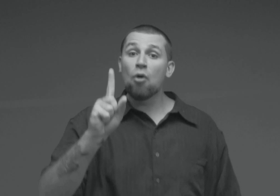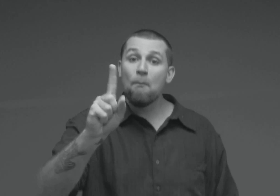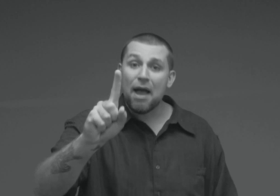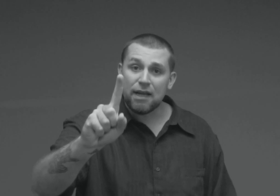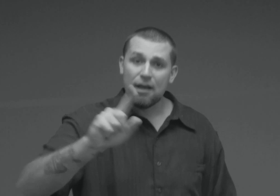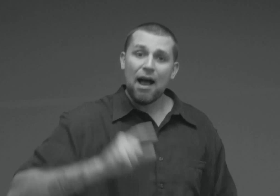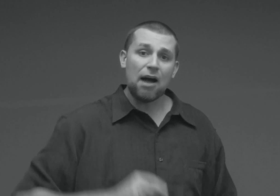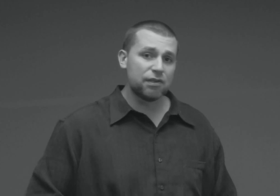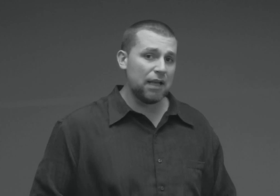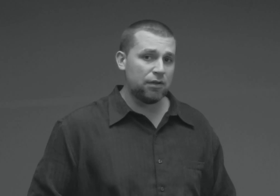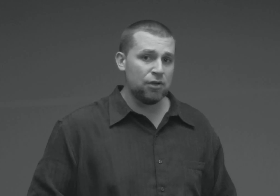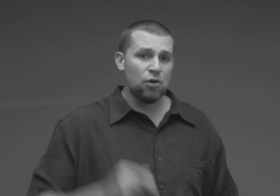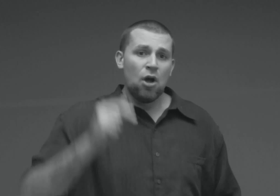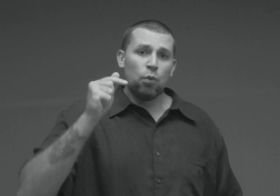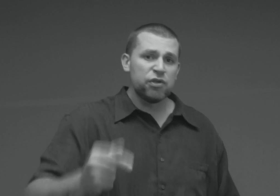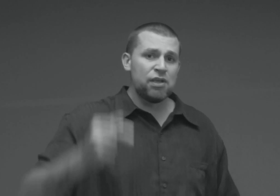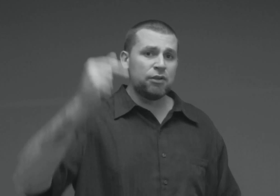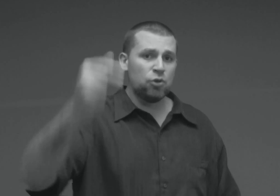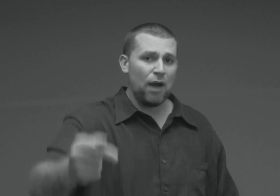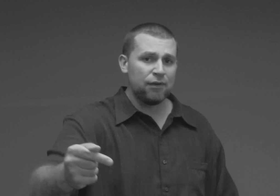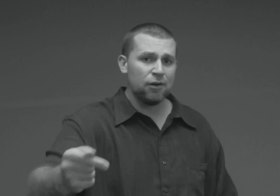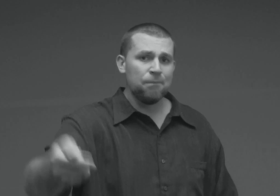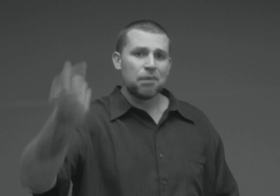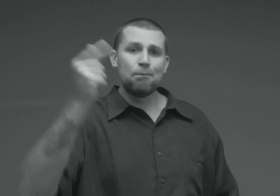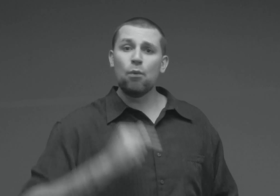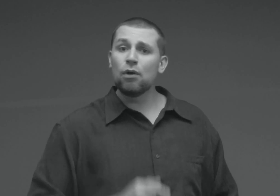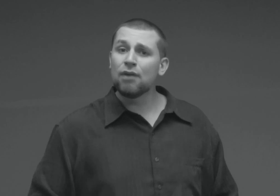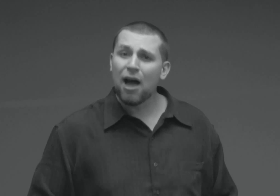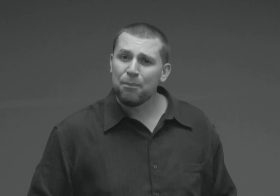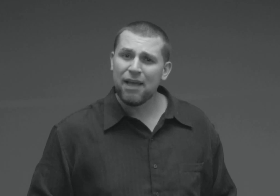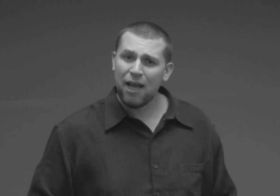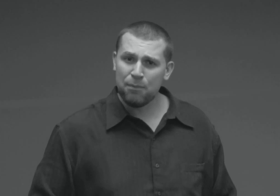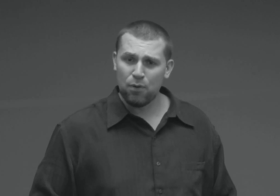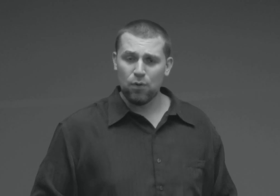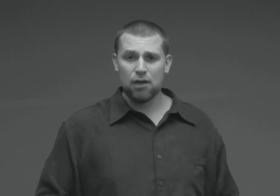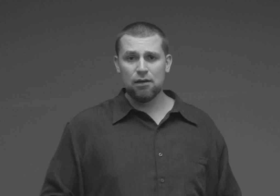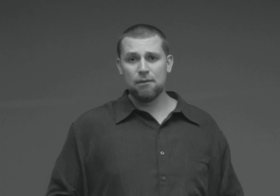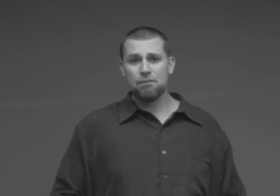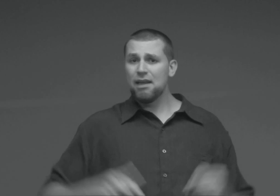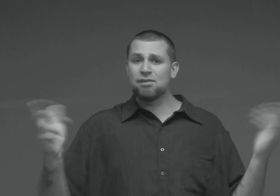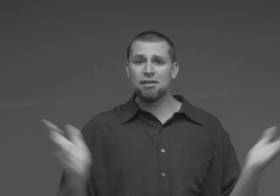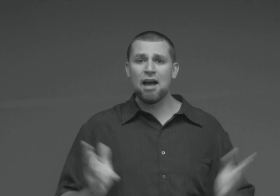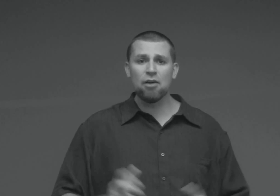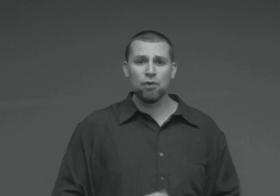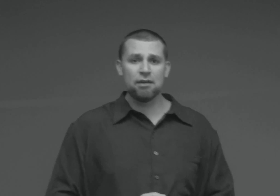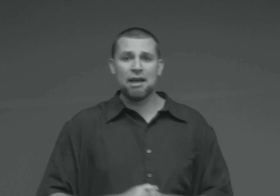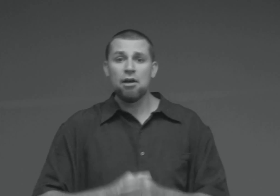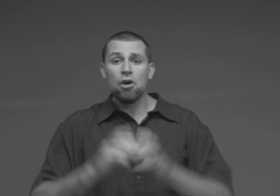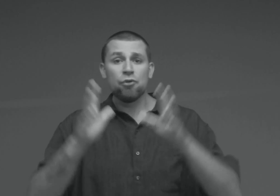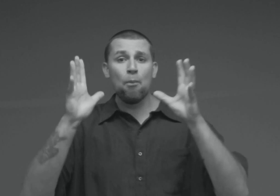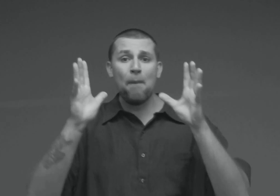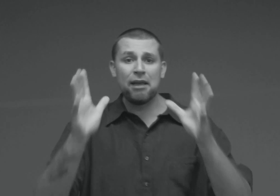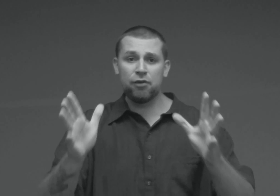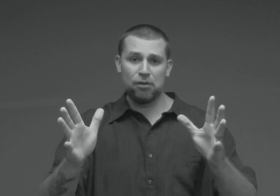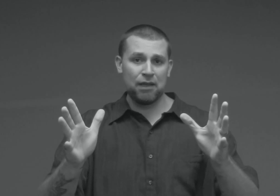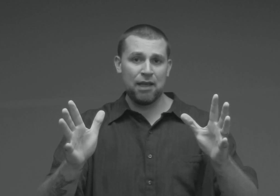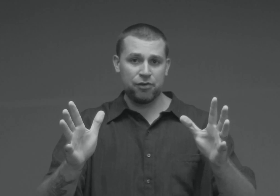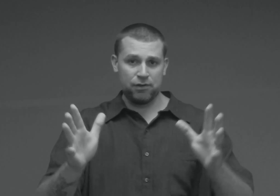For many, I say to you, will seek to enter, but will not be able. Is it not written that through many tribulations